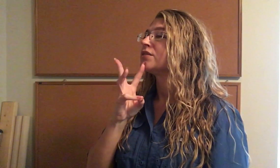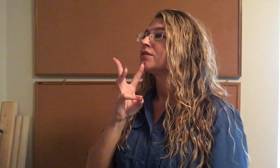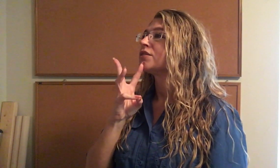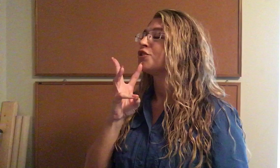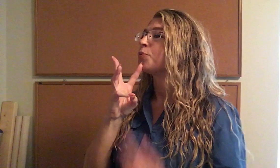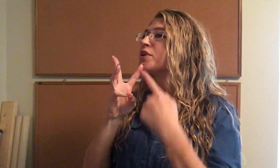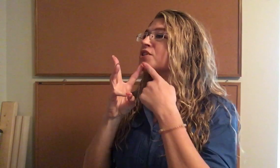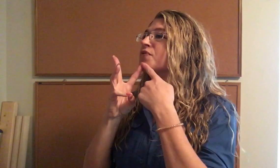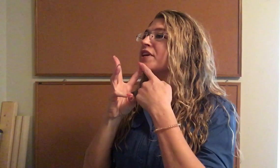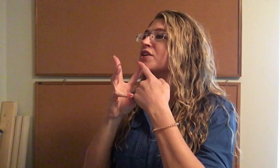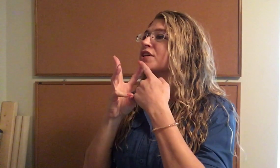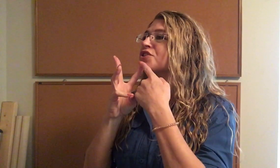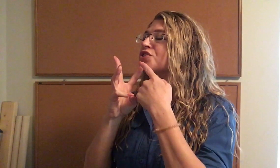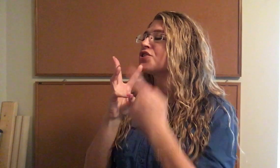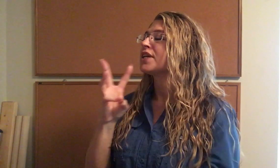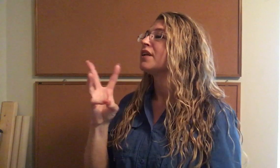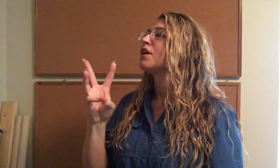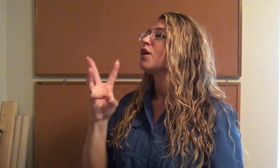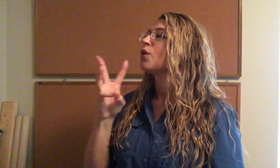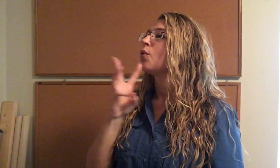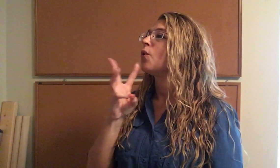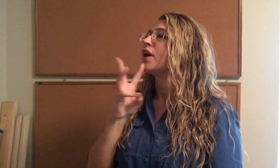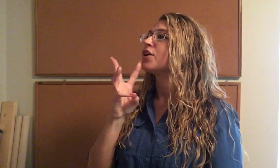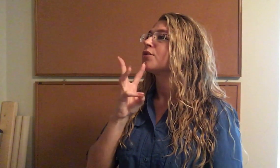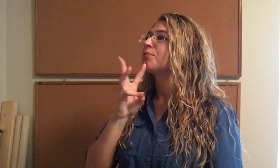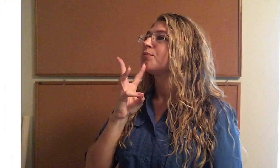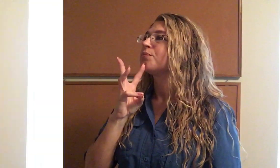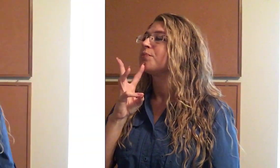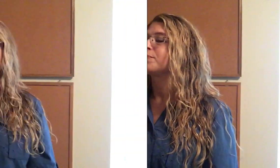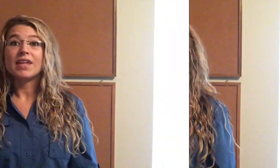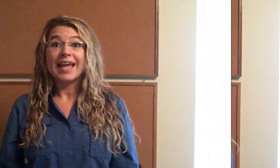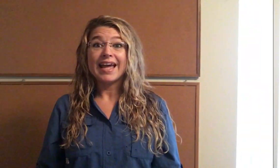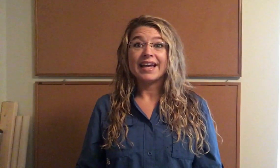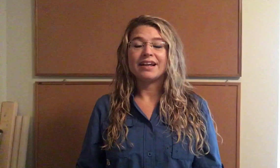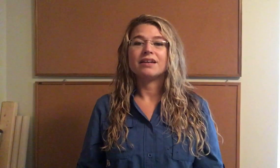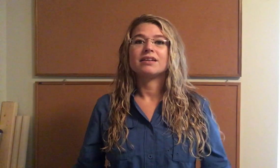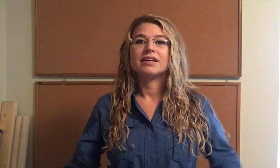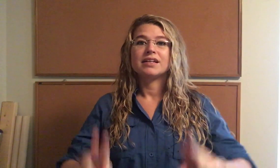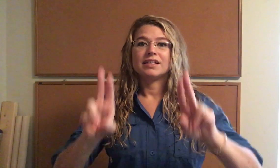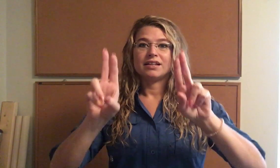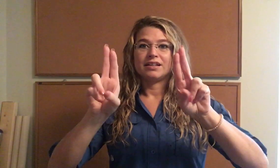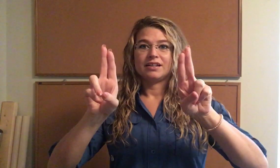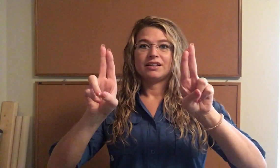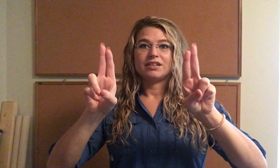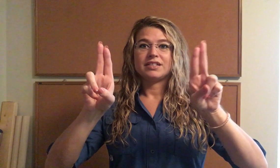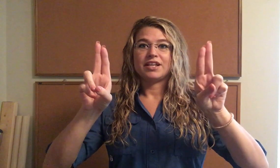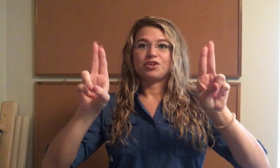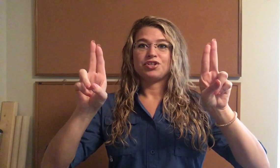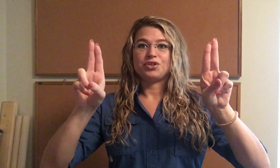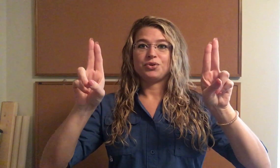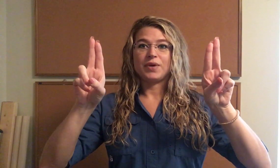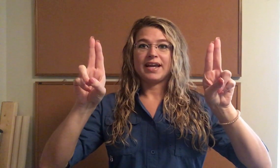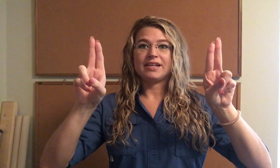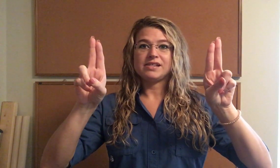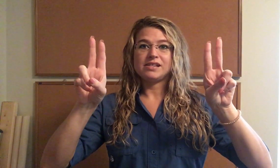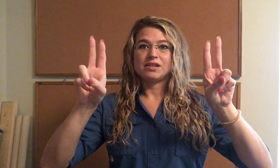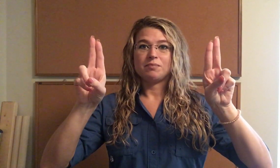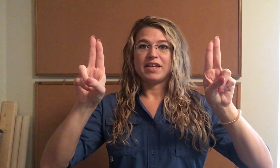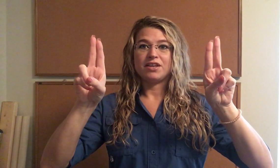Your pointer finger touches your chin. Water. Egg. Take your two hands. Make